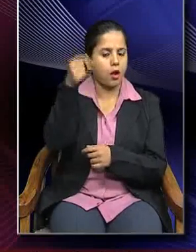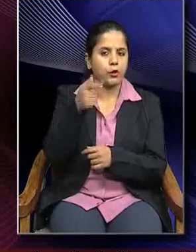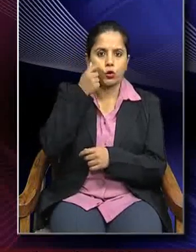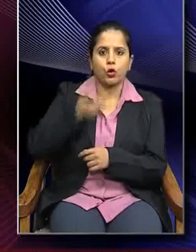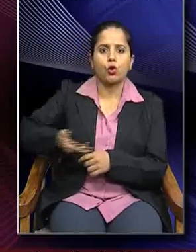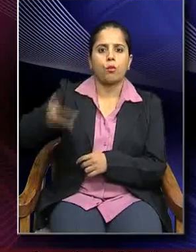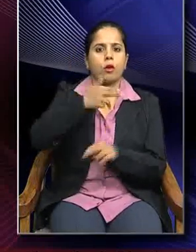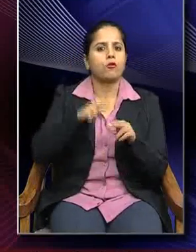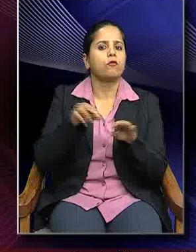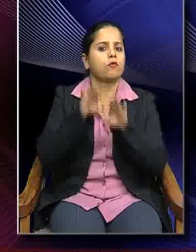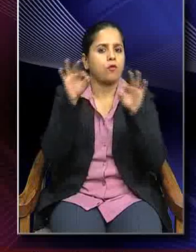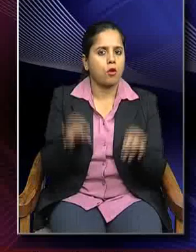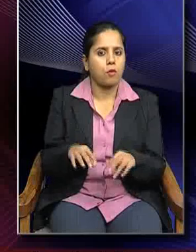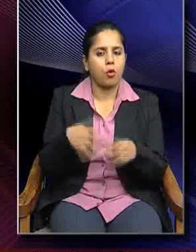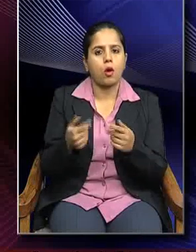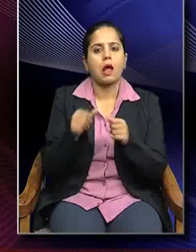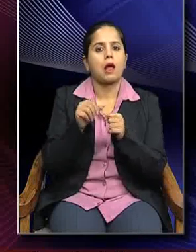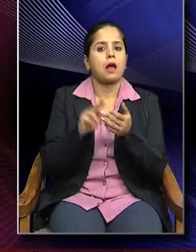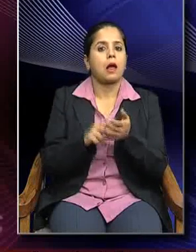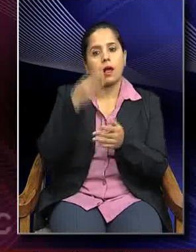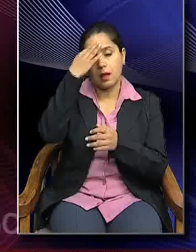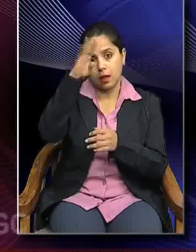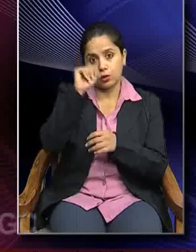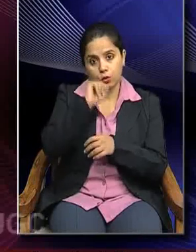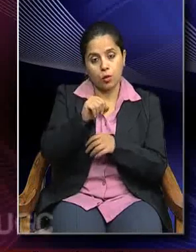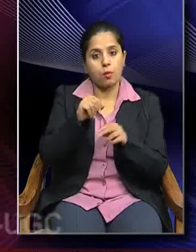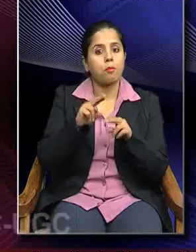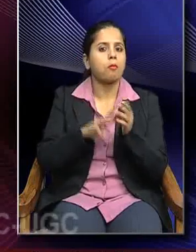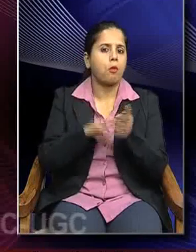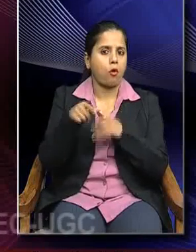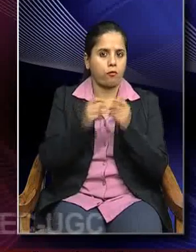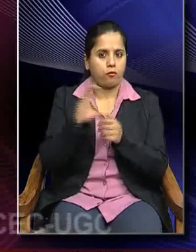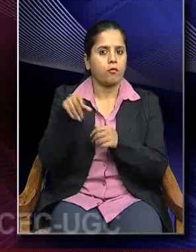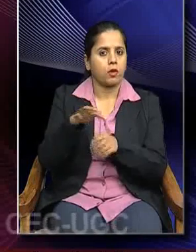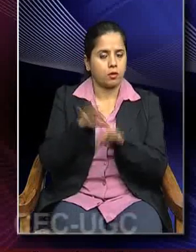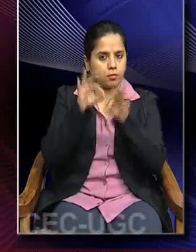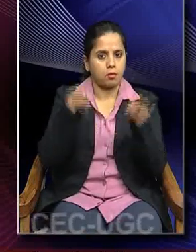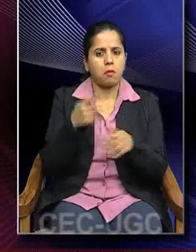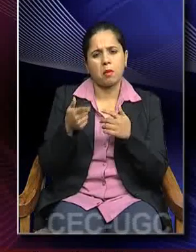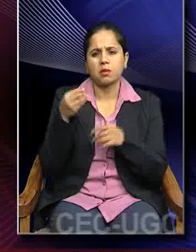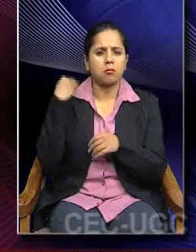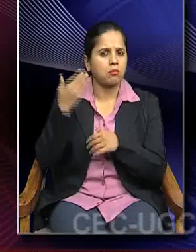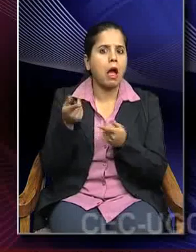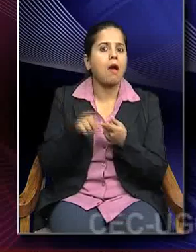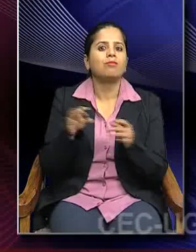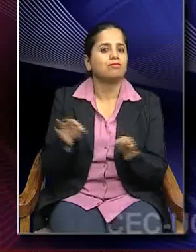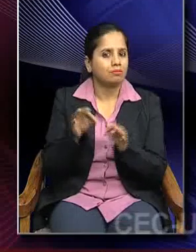form or in anthropomorphic form, then obviously such tradition could not have